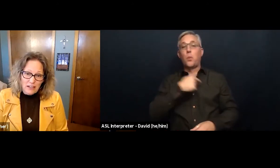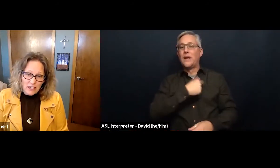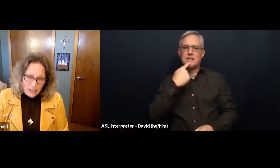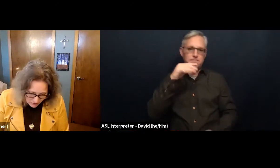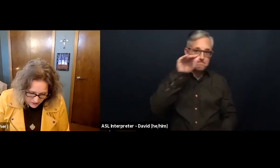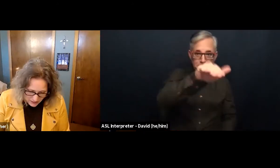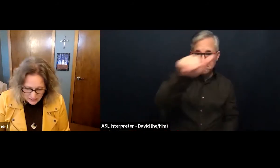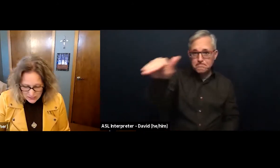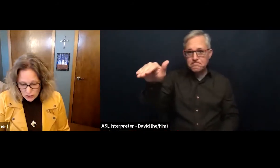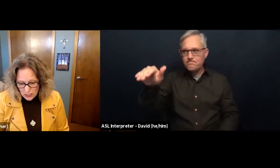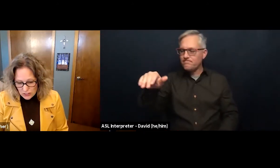Everything has to change.